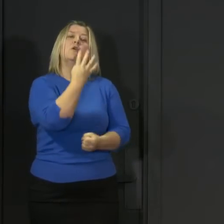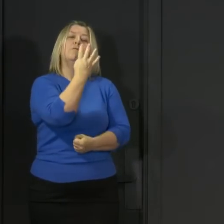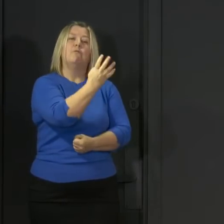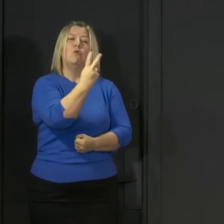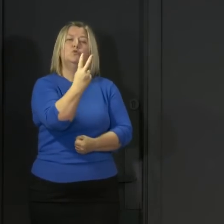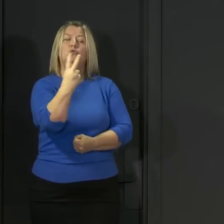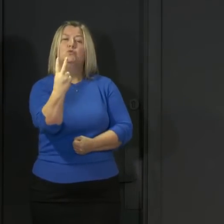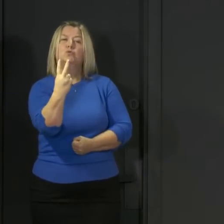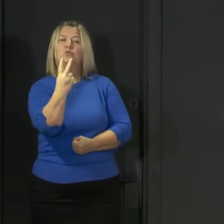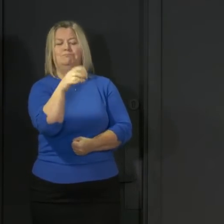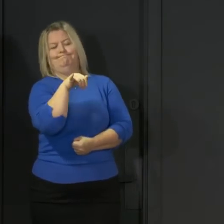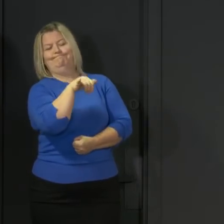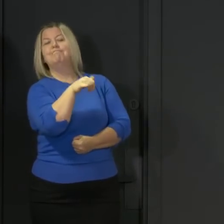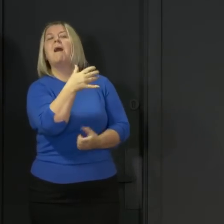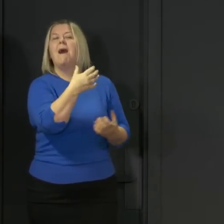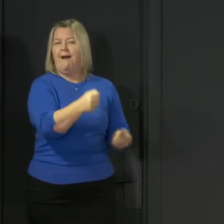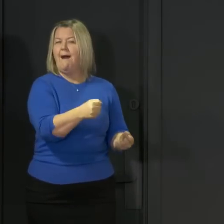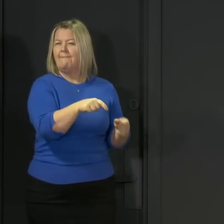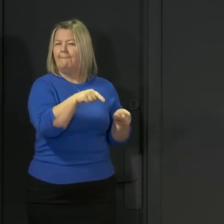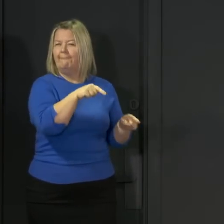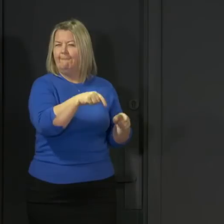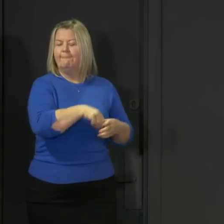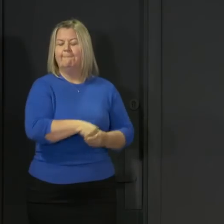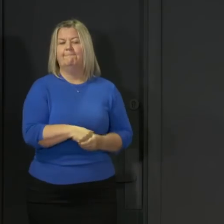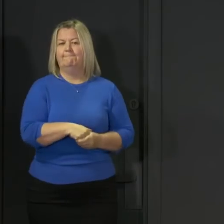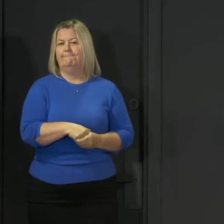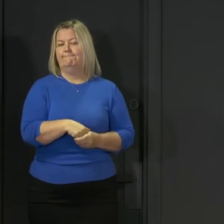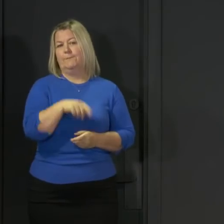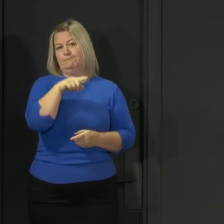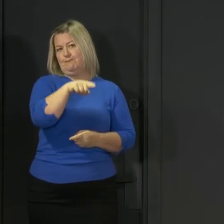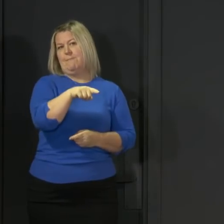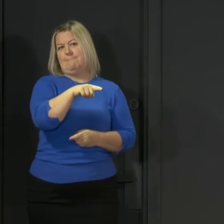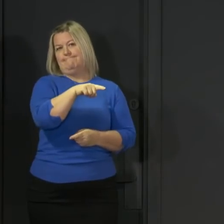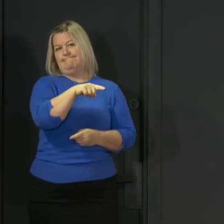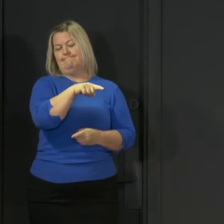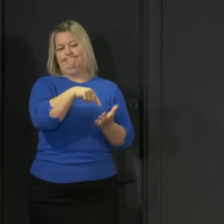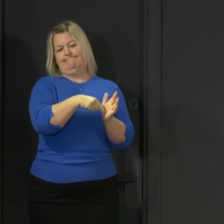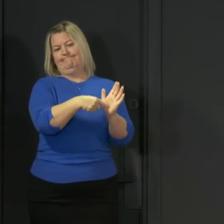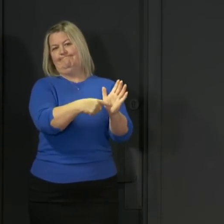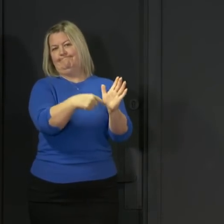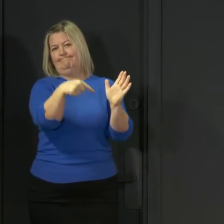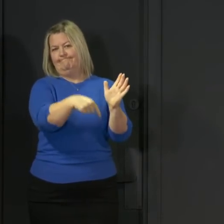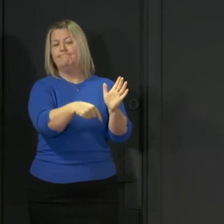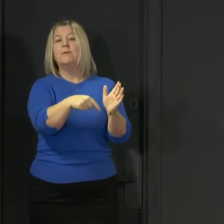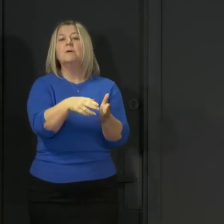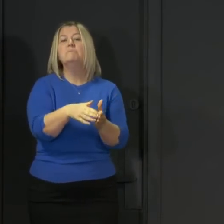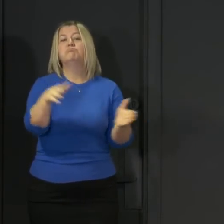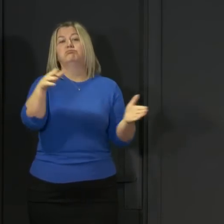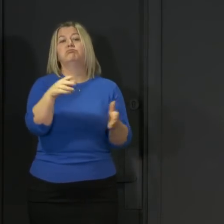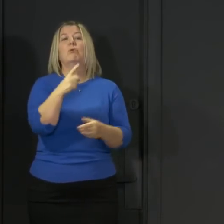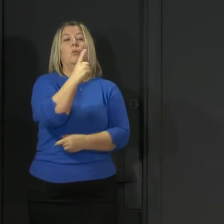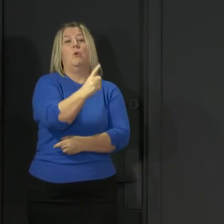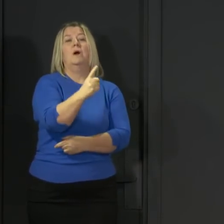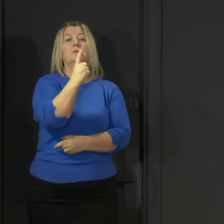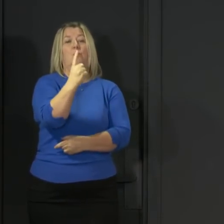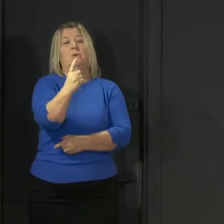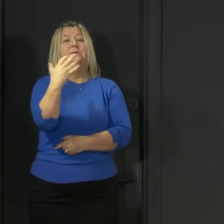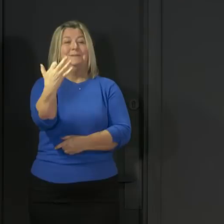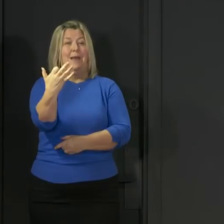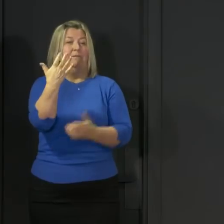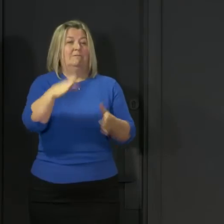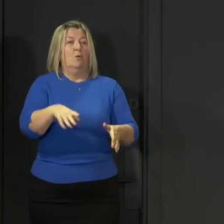are suspected of having it. That represents a total increase of 119 from yesterday.